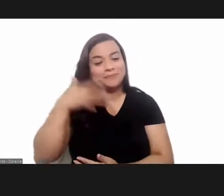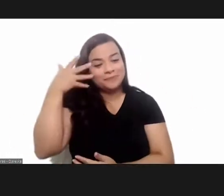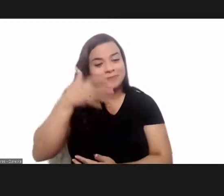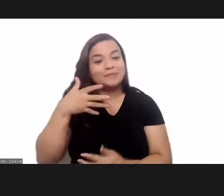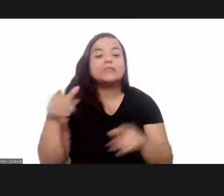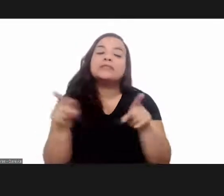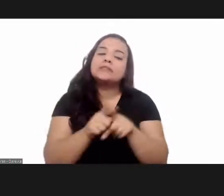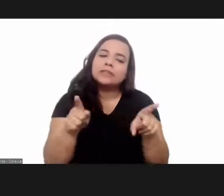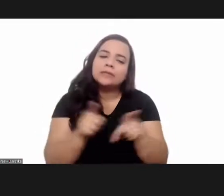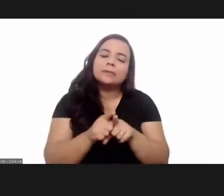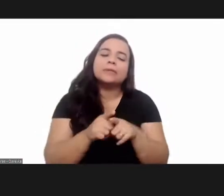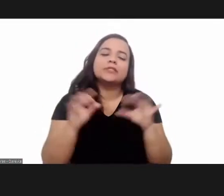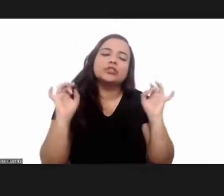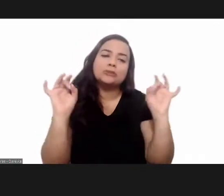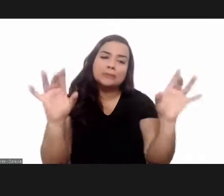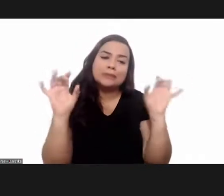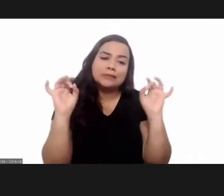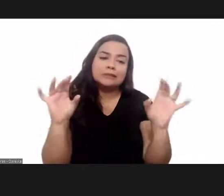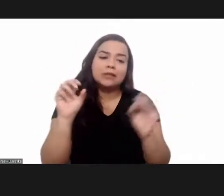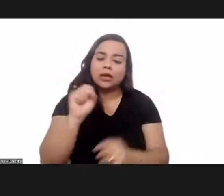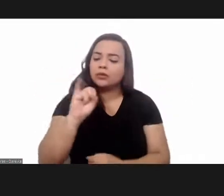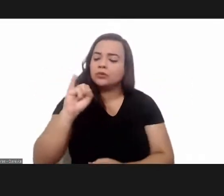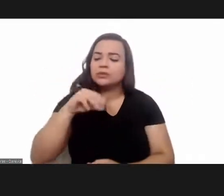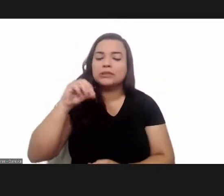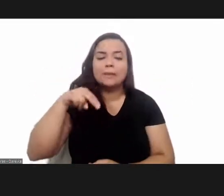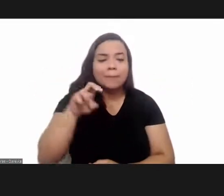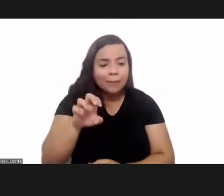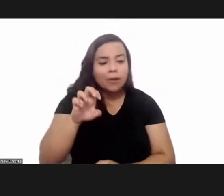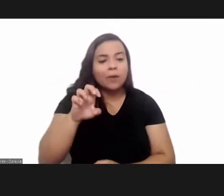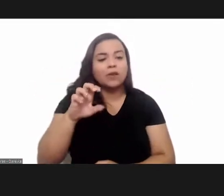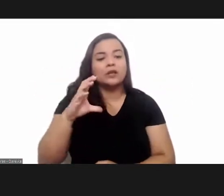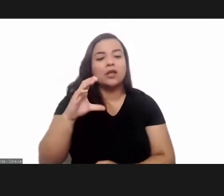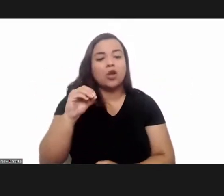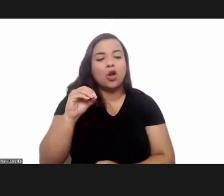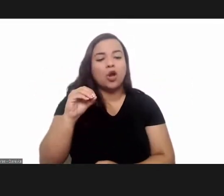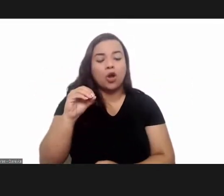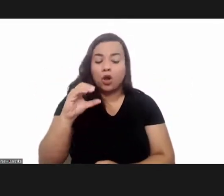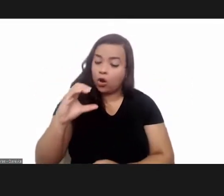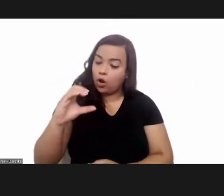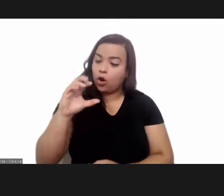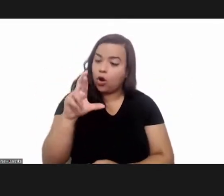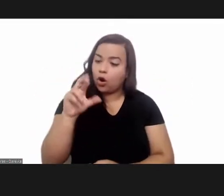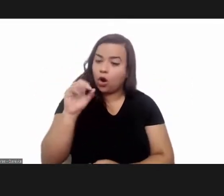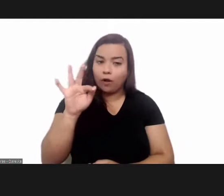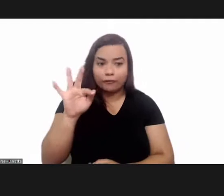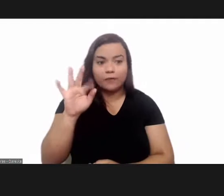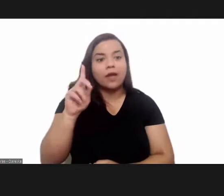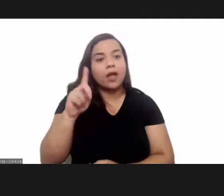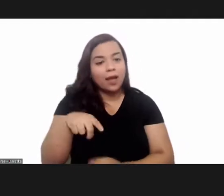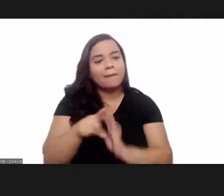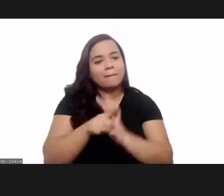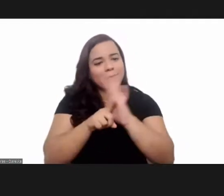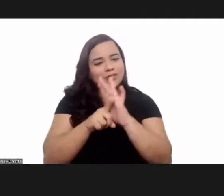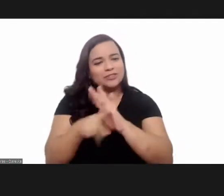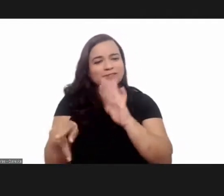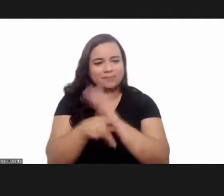and also special acknowledgments to simone croffi a researcher in